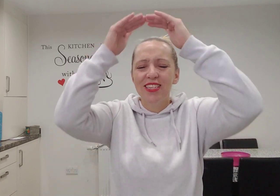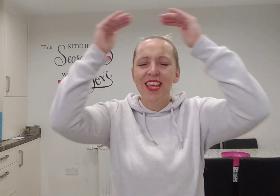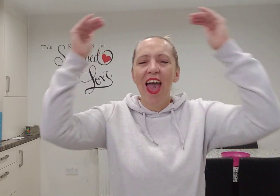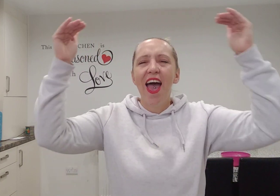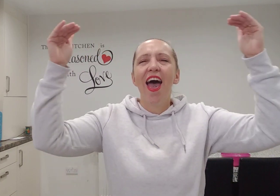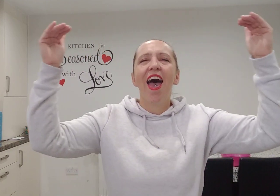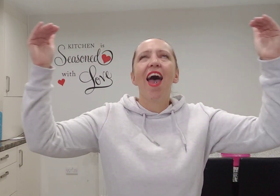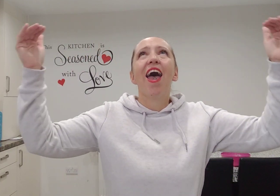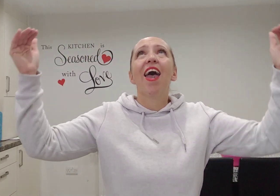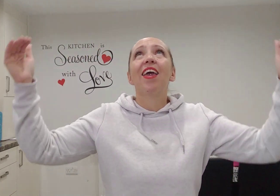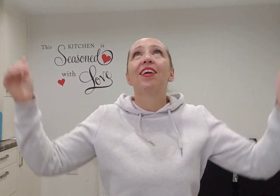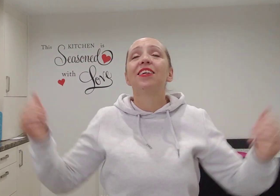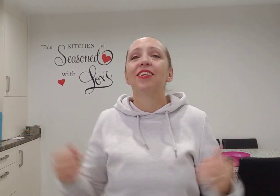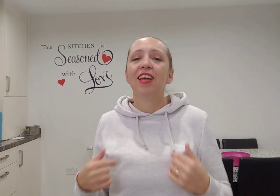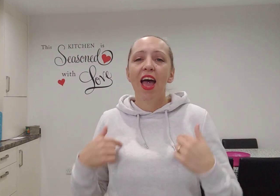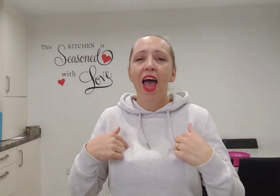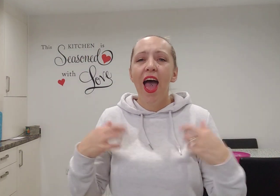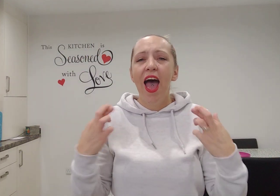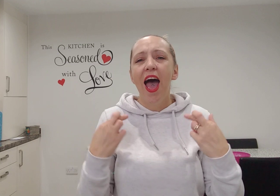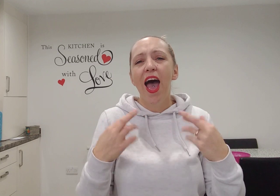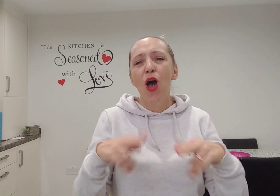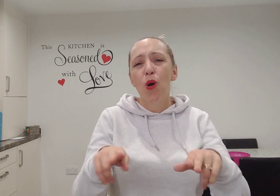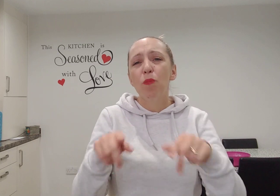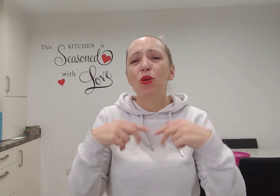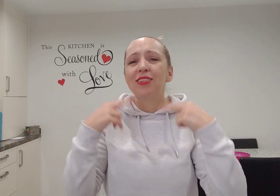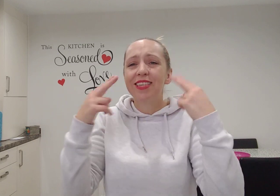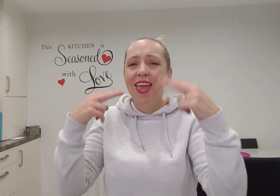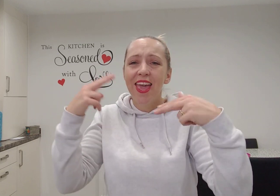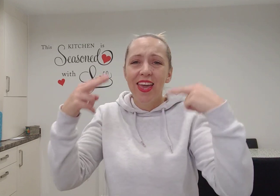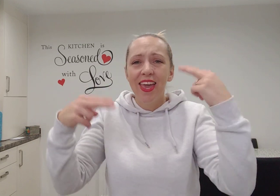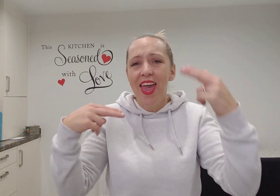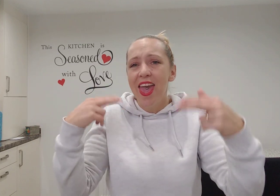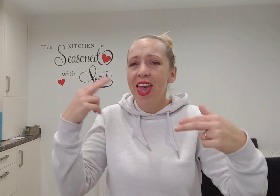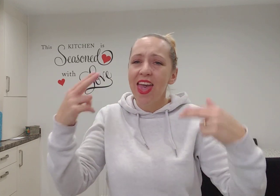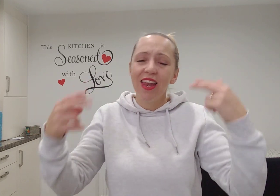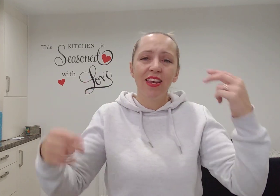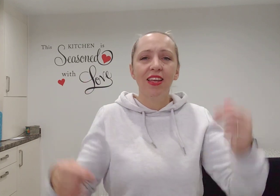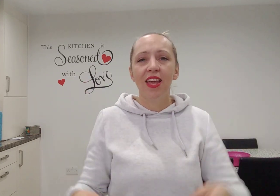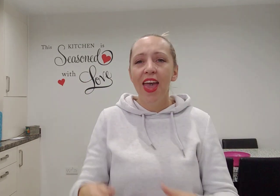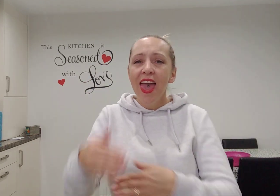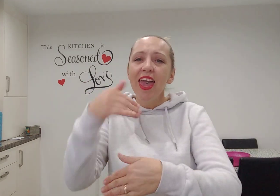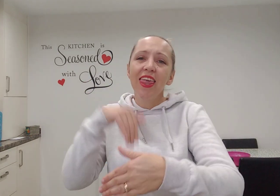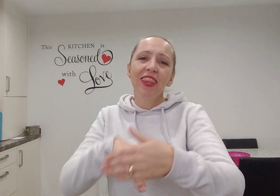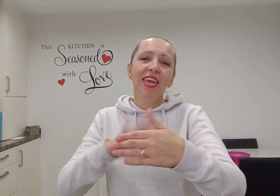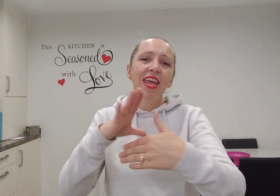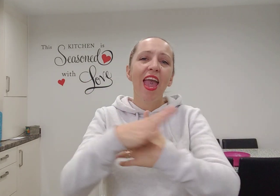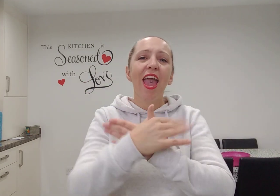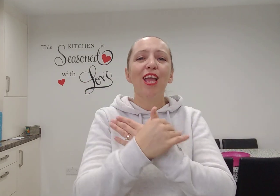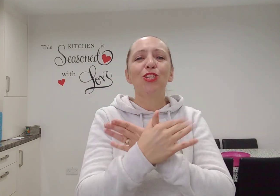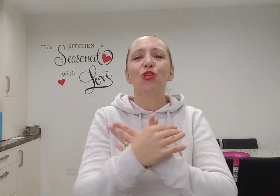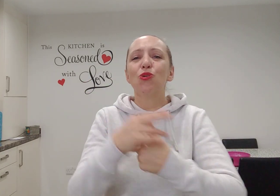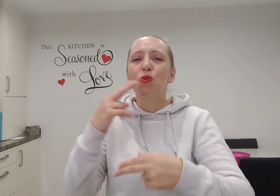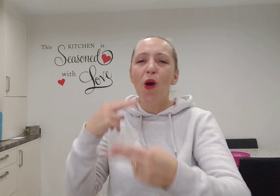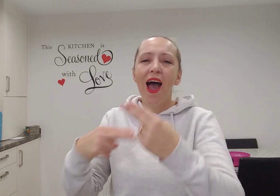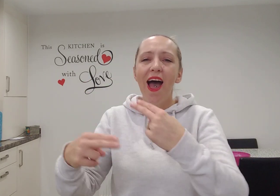sky And I hope you're singing in the angels' fire